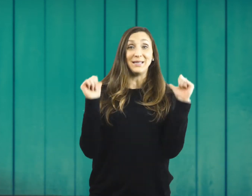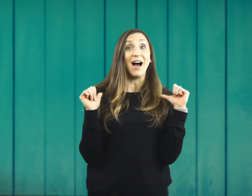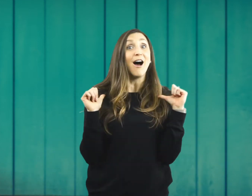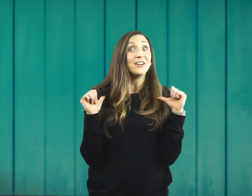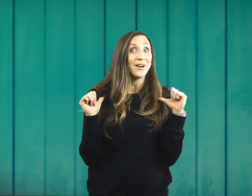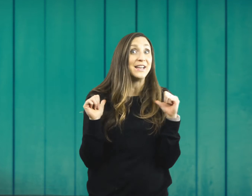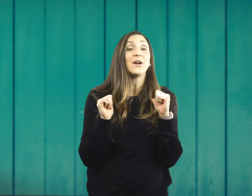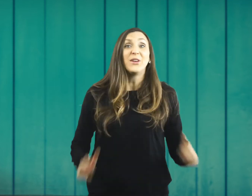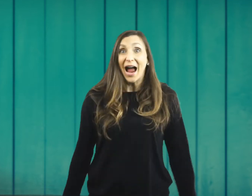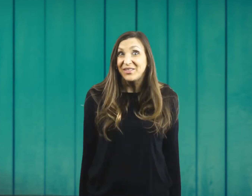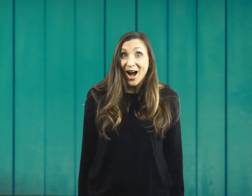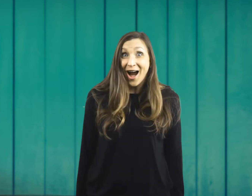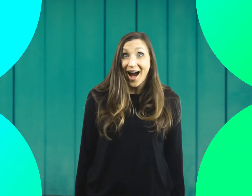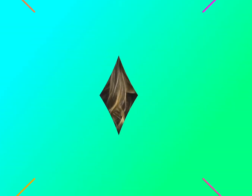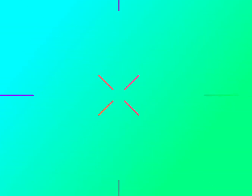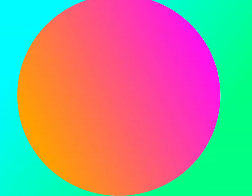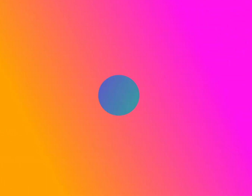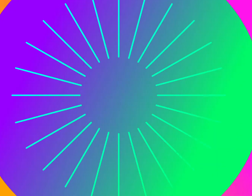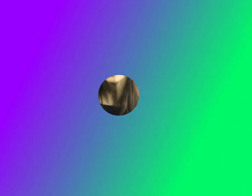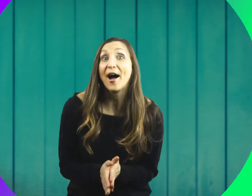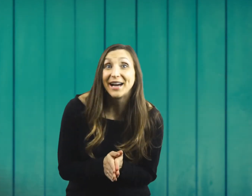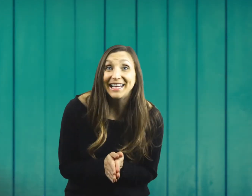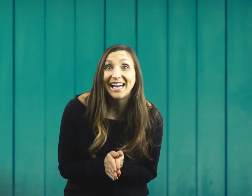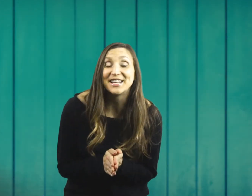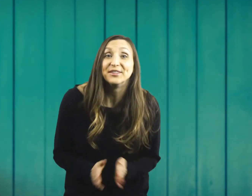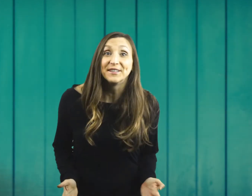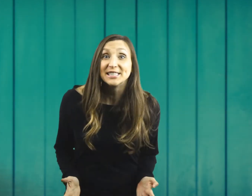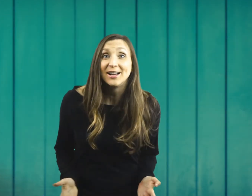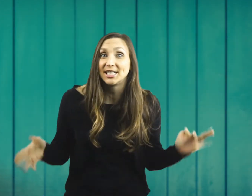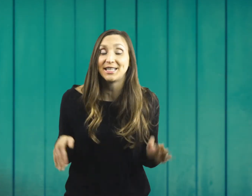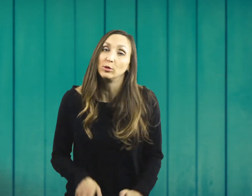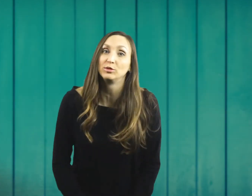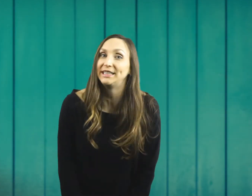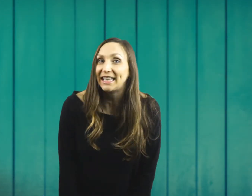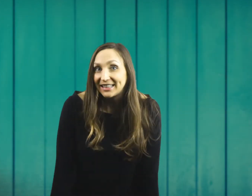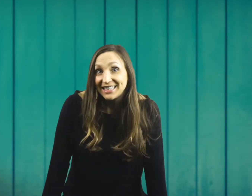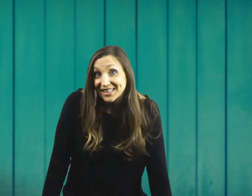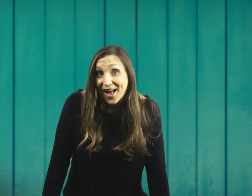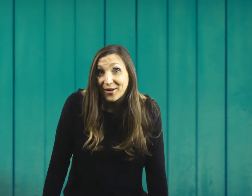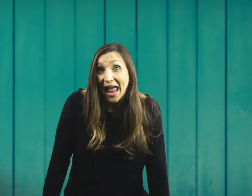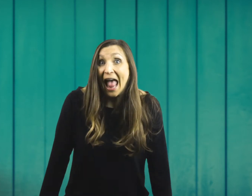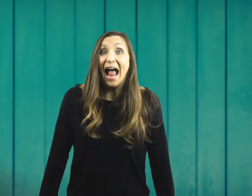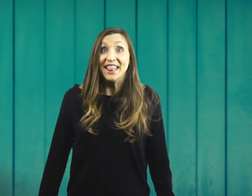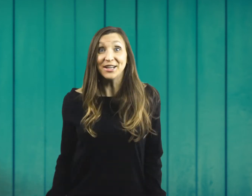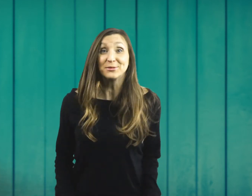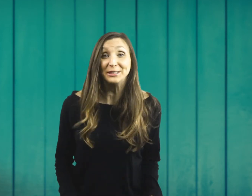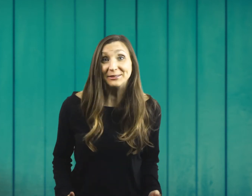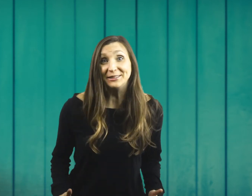be our friend forever. All right, guys, our first song starts out really slow, and then it goes really, really,